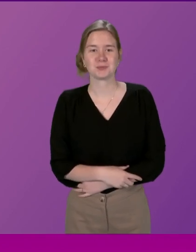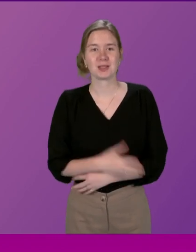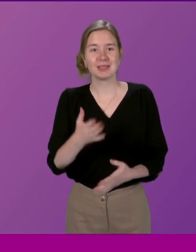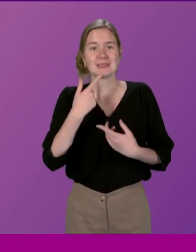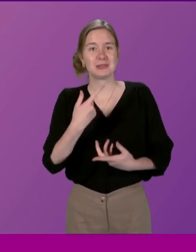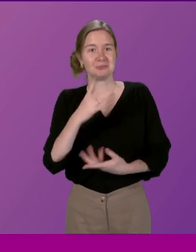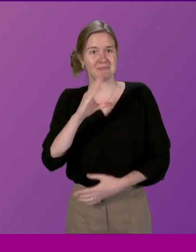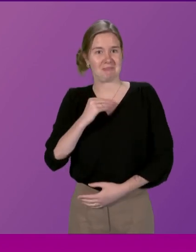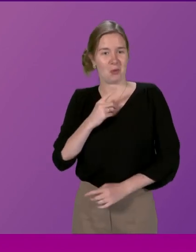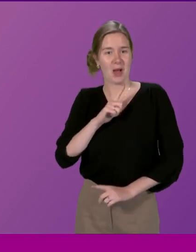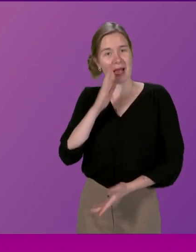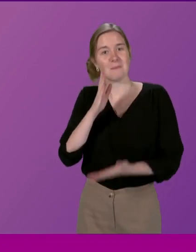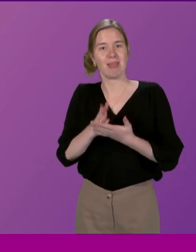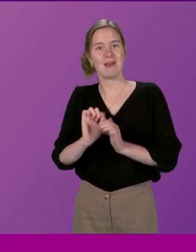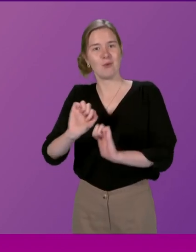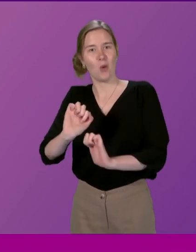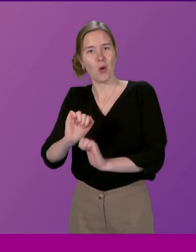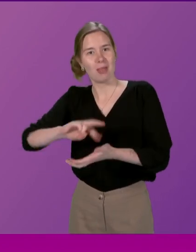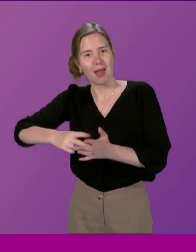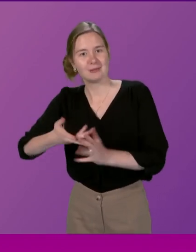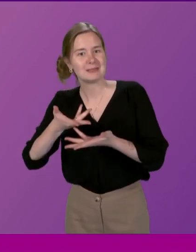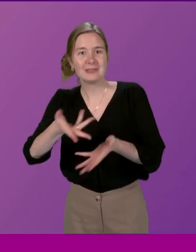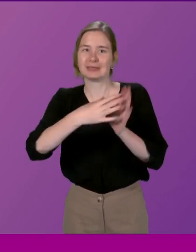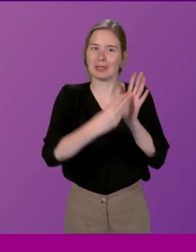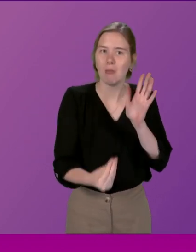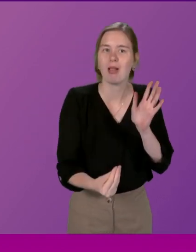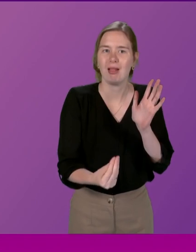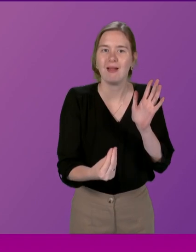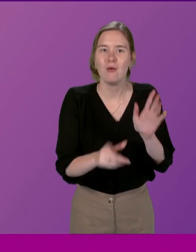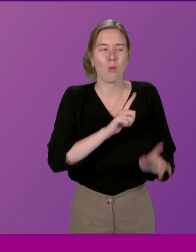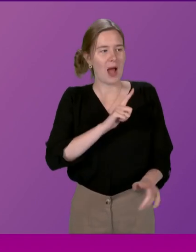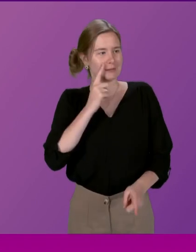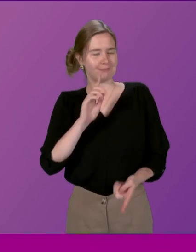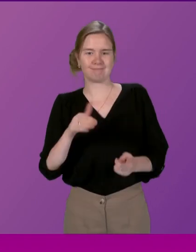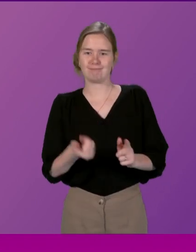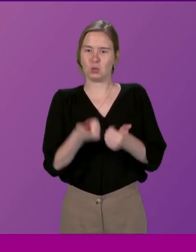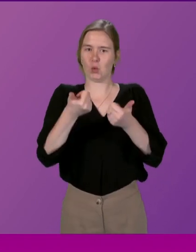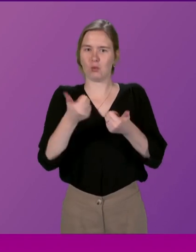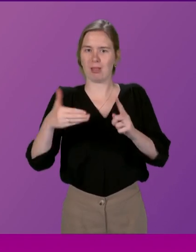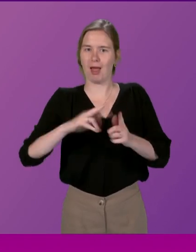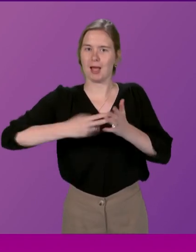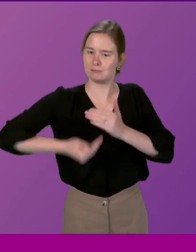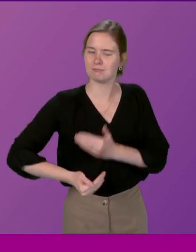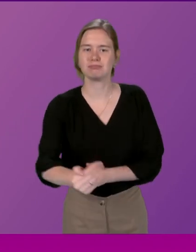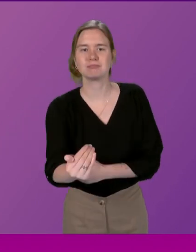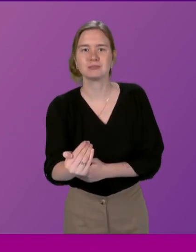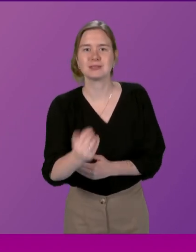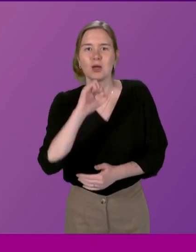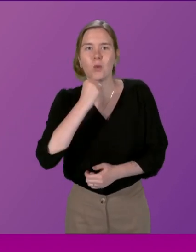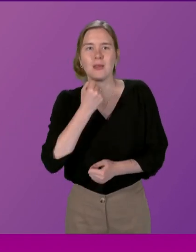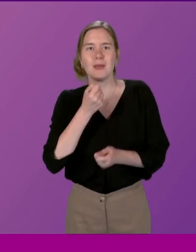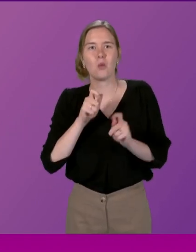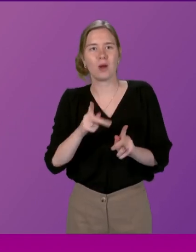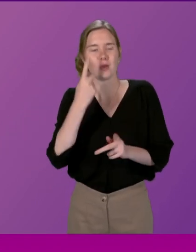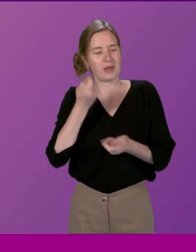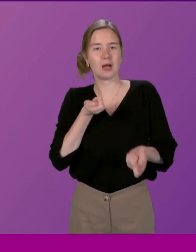sell the idea to me, because I believe he's given all the examples of why it's a good thing for us to go forward. It will be a way of